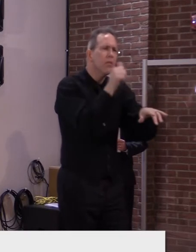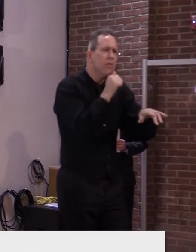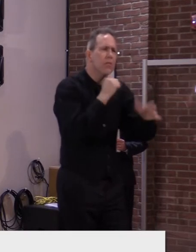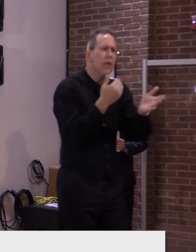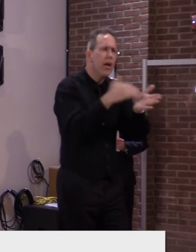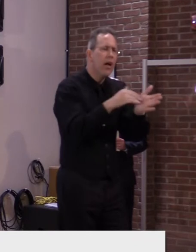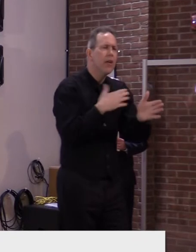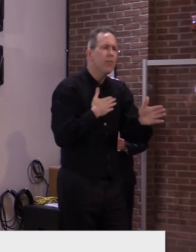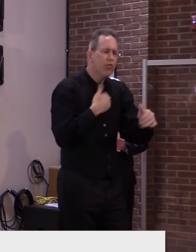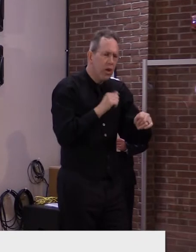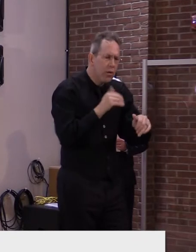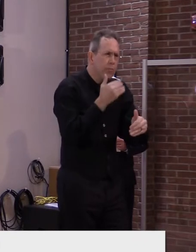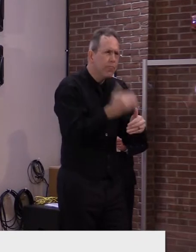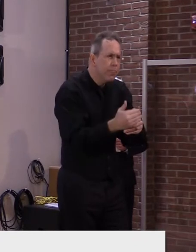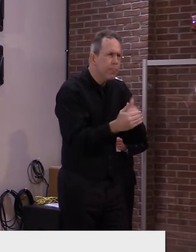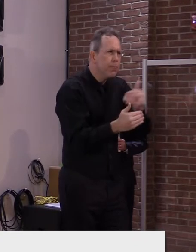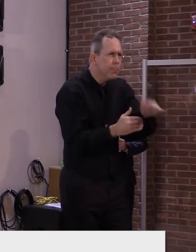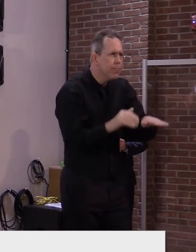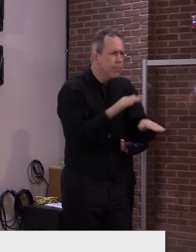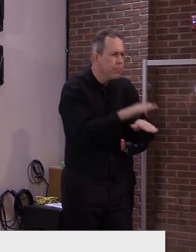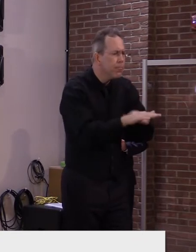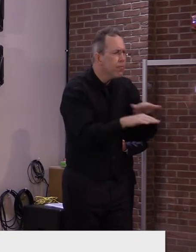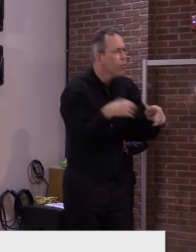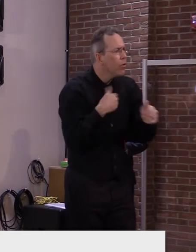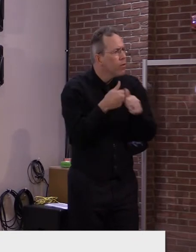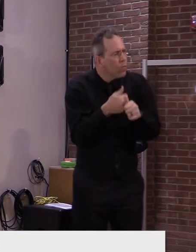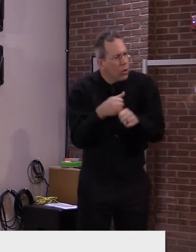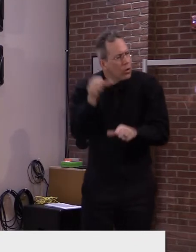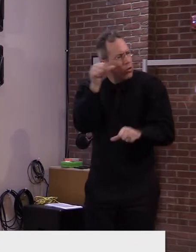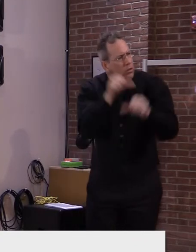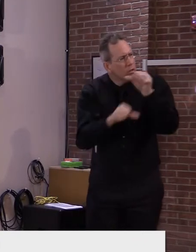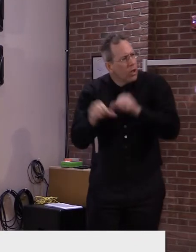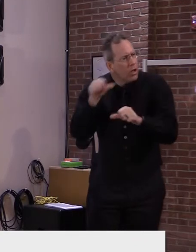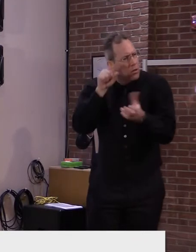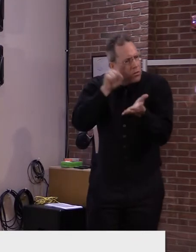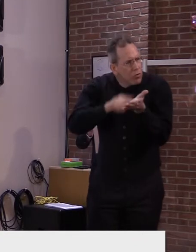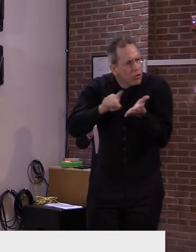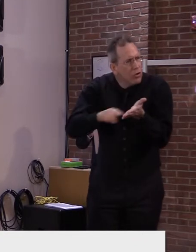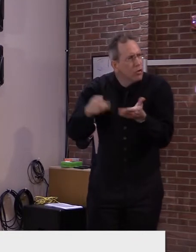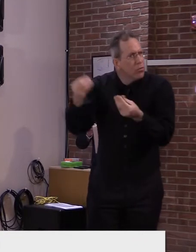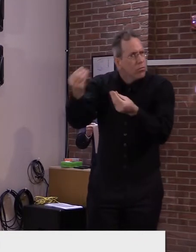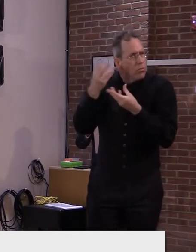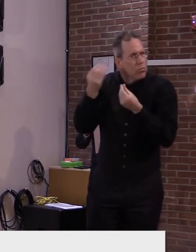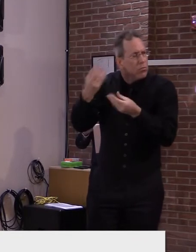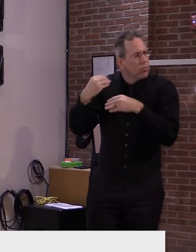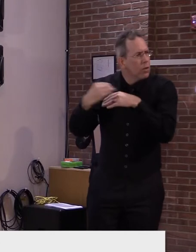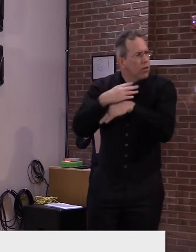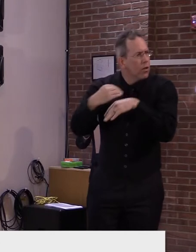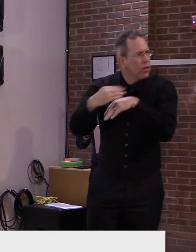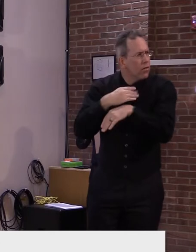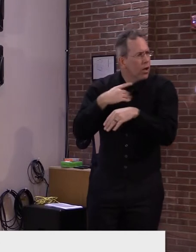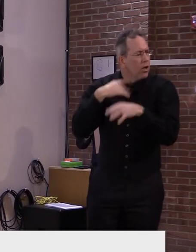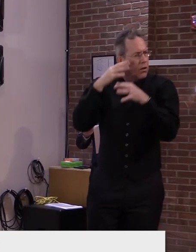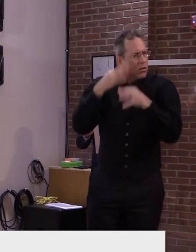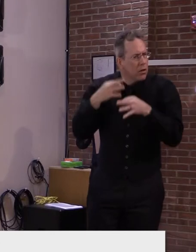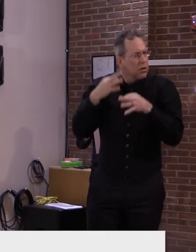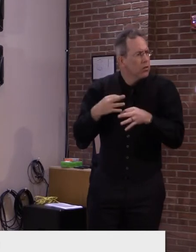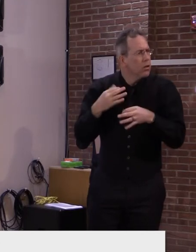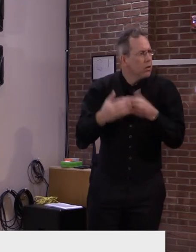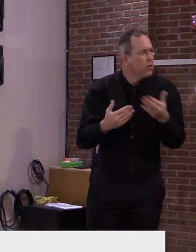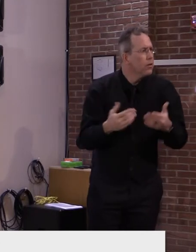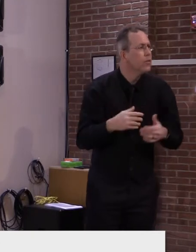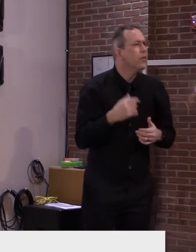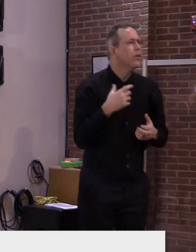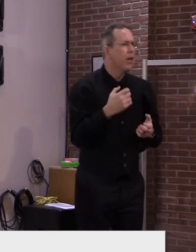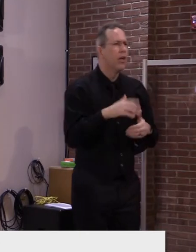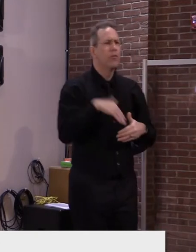the data, and the advice of our experts. So with that, I'll turn it over to Secretary French for our weekly education